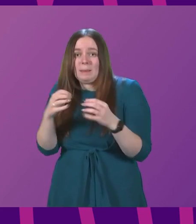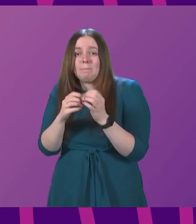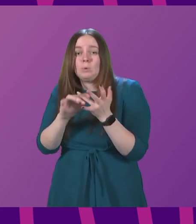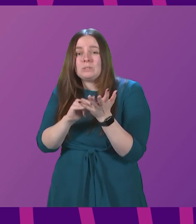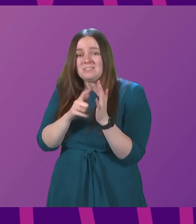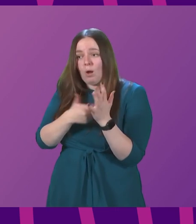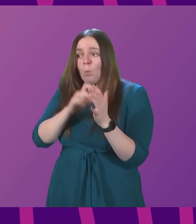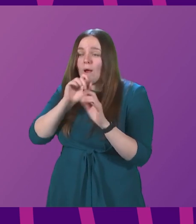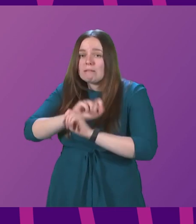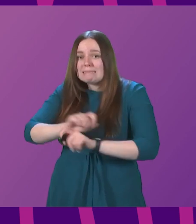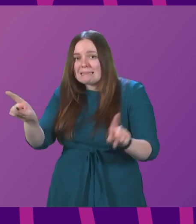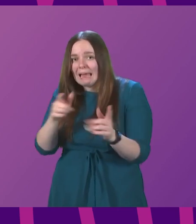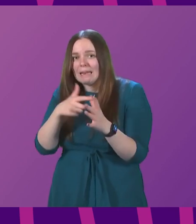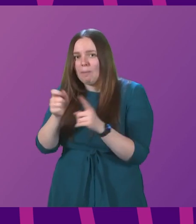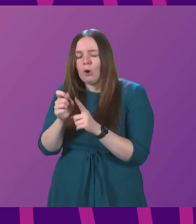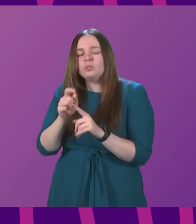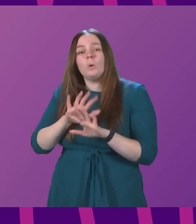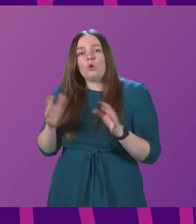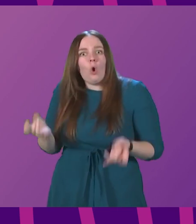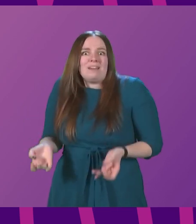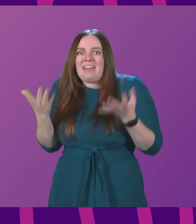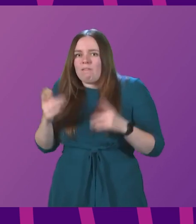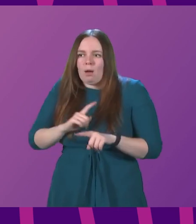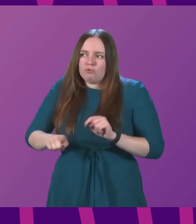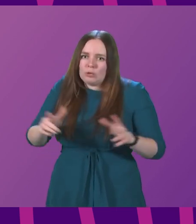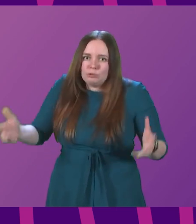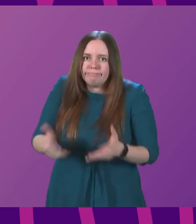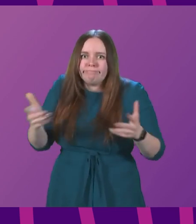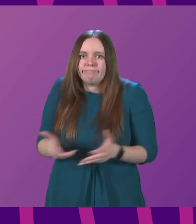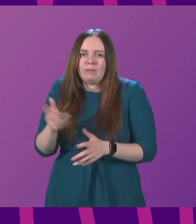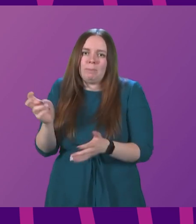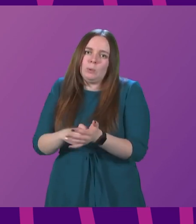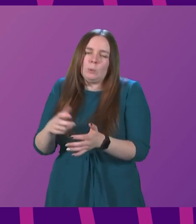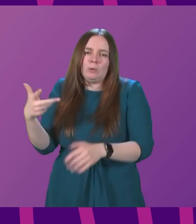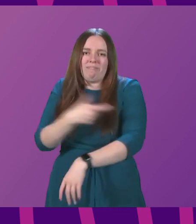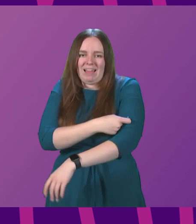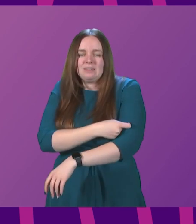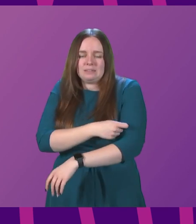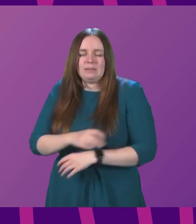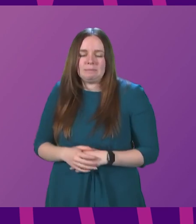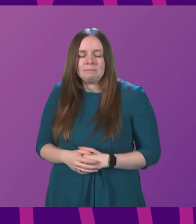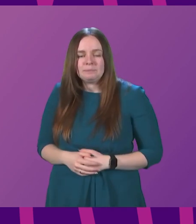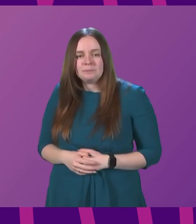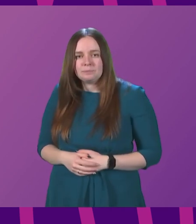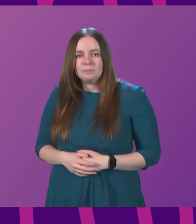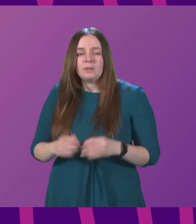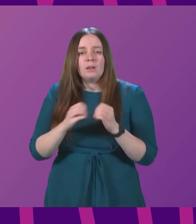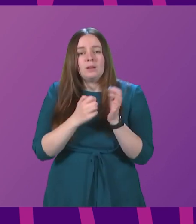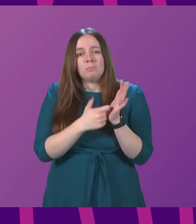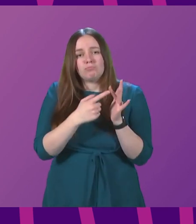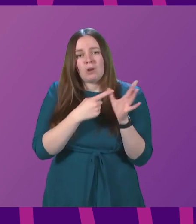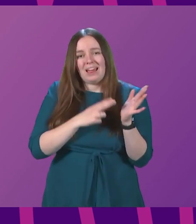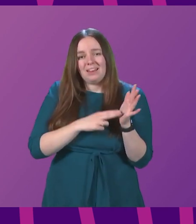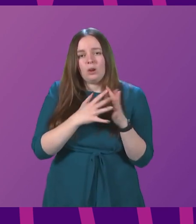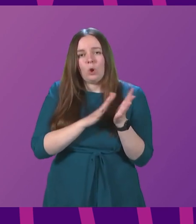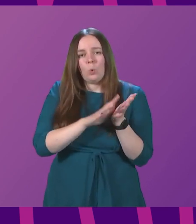yet. So we will not give up on trying to get vaccination to every last person in Scotland, if it is at all possible. Brian Whittle, be followed